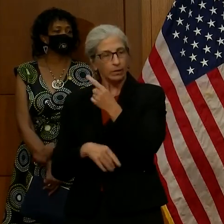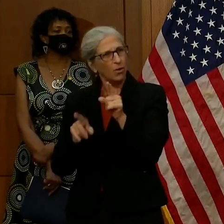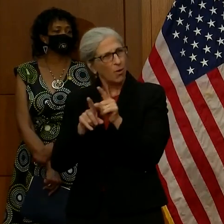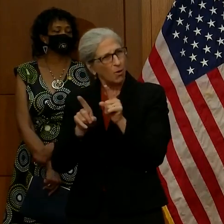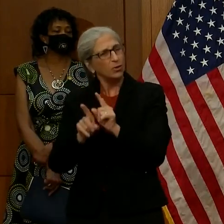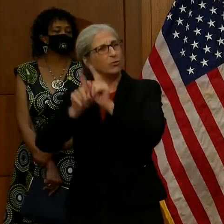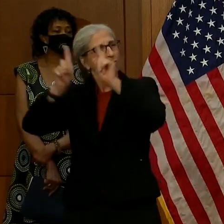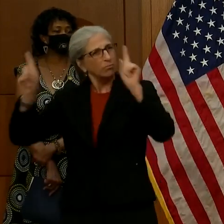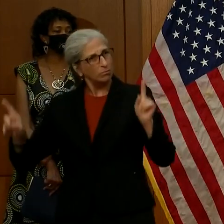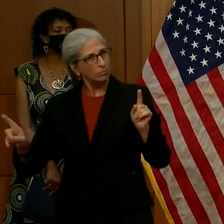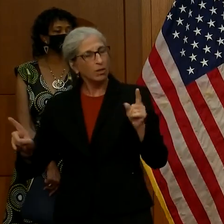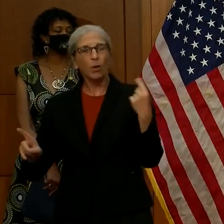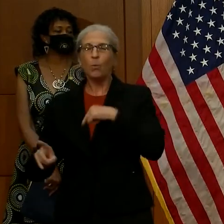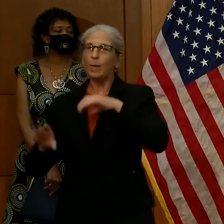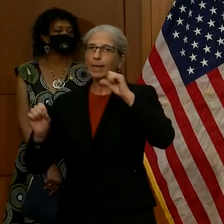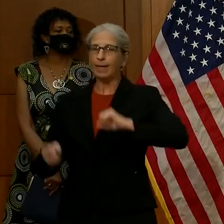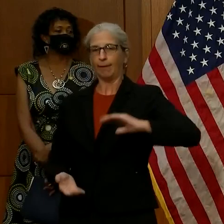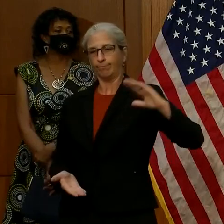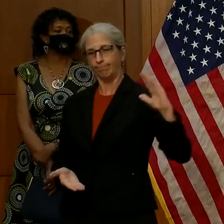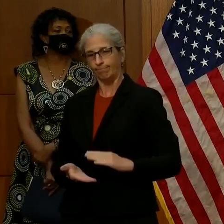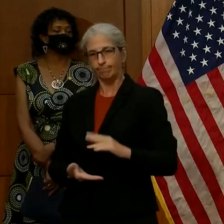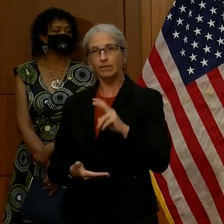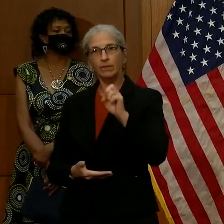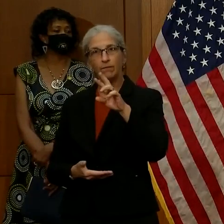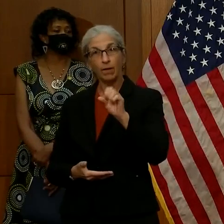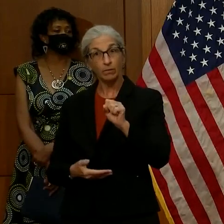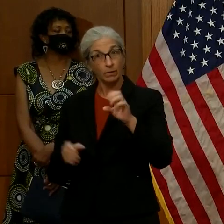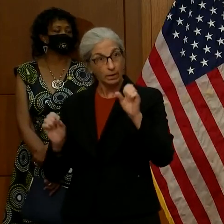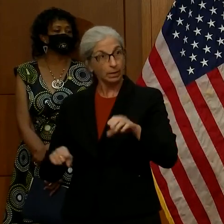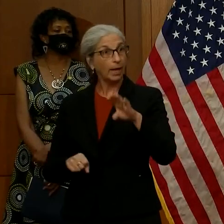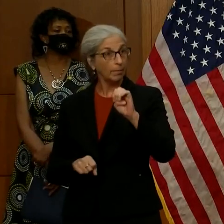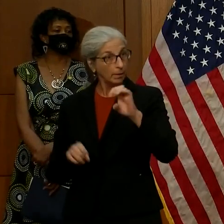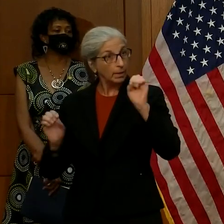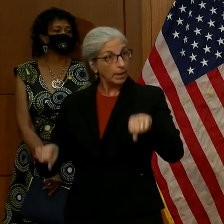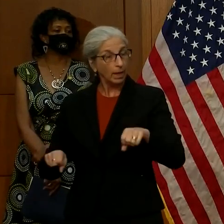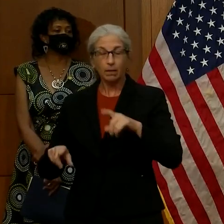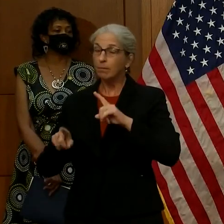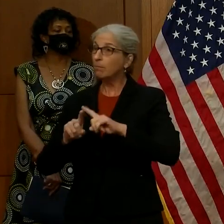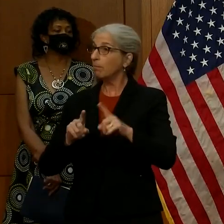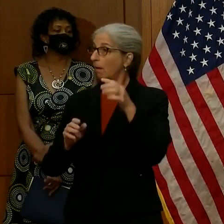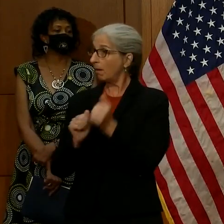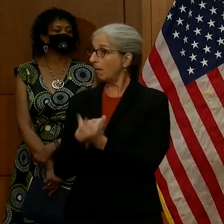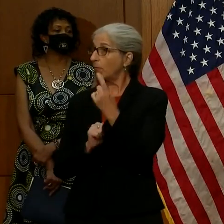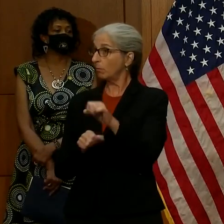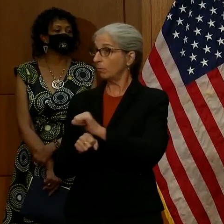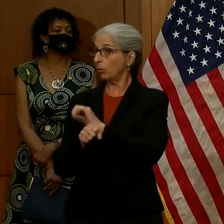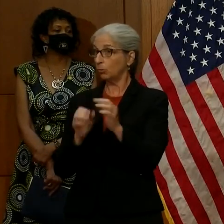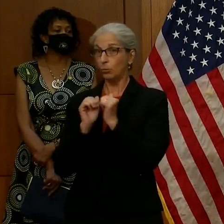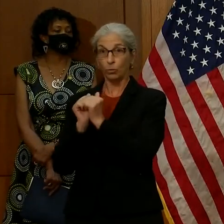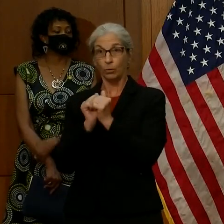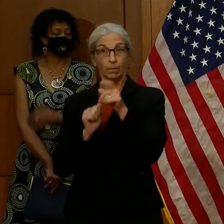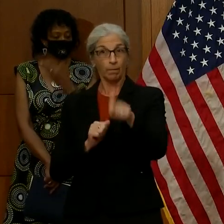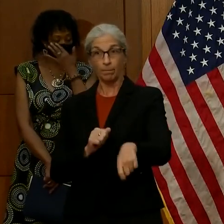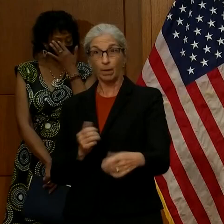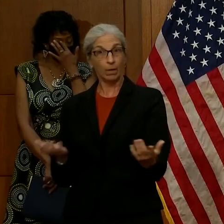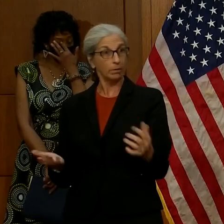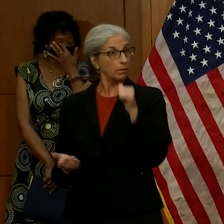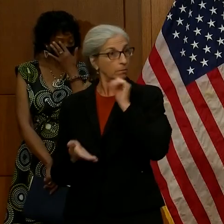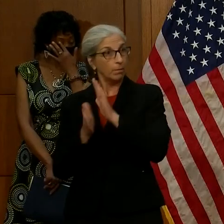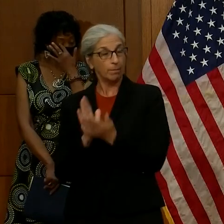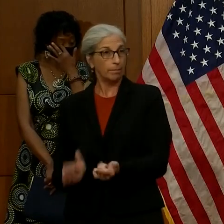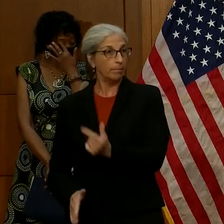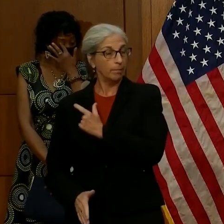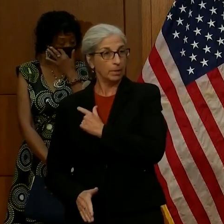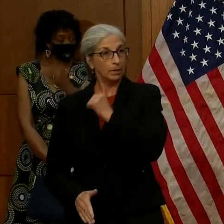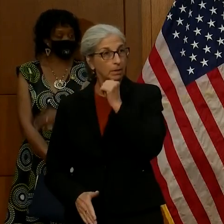we can get this virus under control. It can be done. But it's going to take the cooperation of everybody. And,